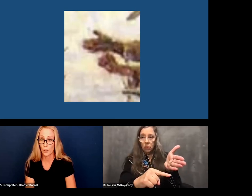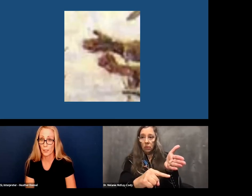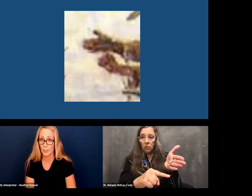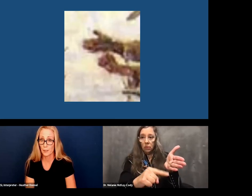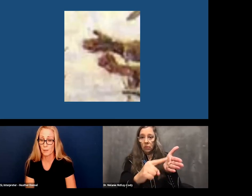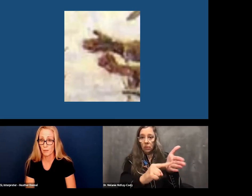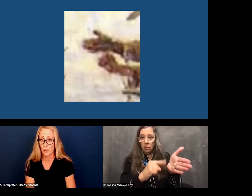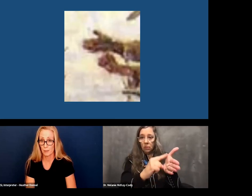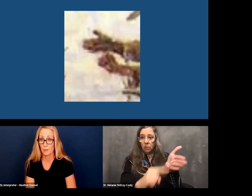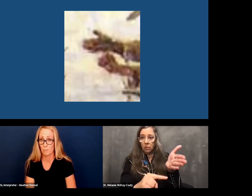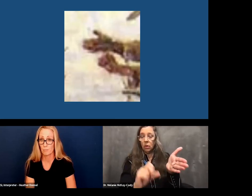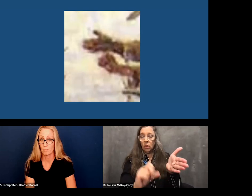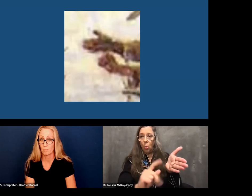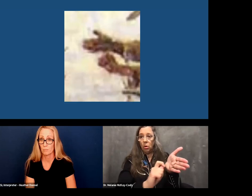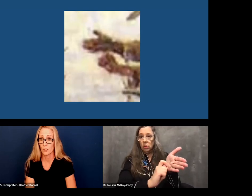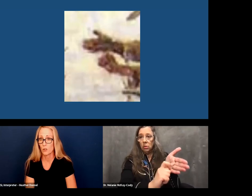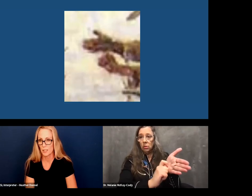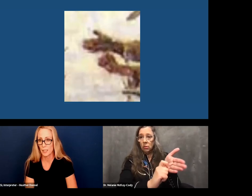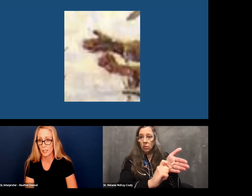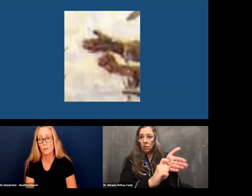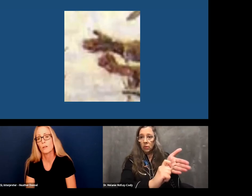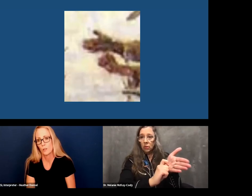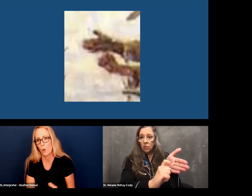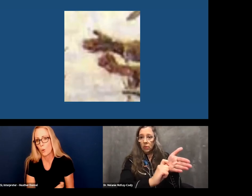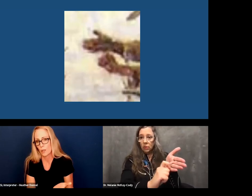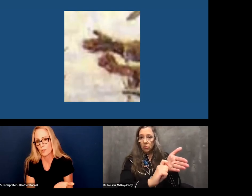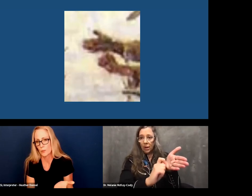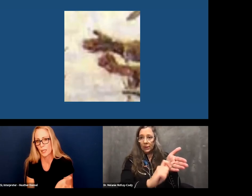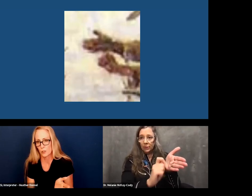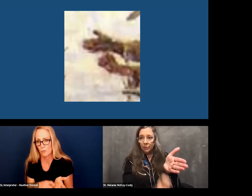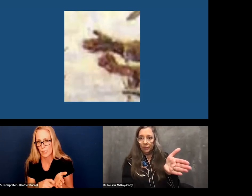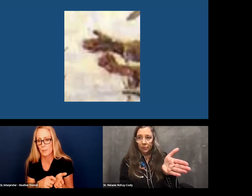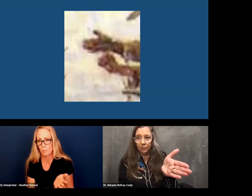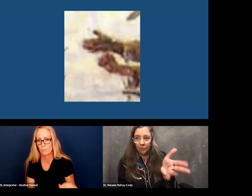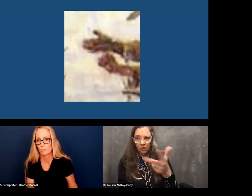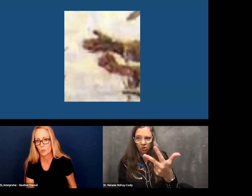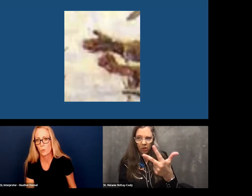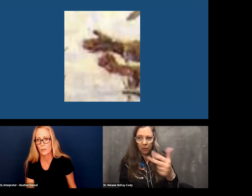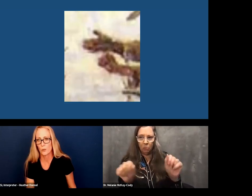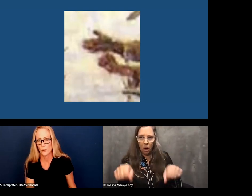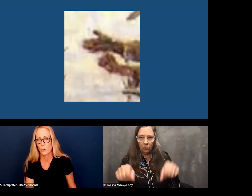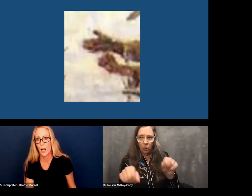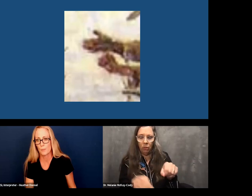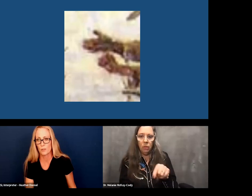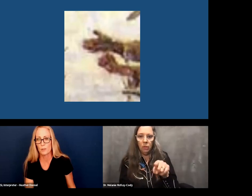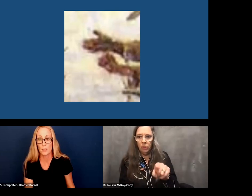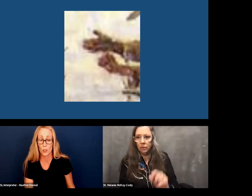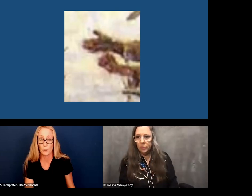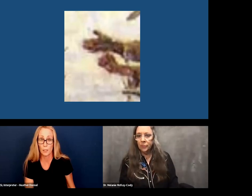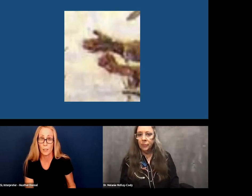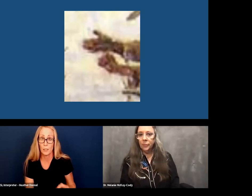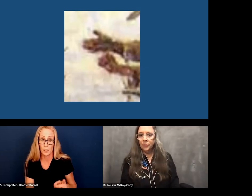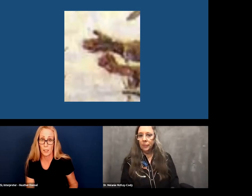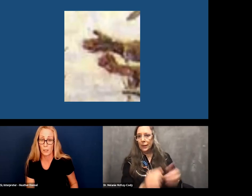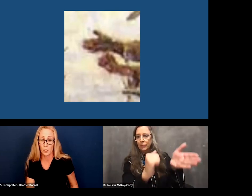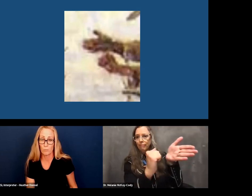Or it is this, the cross in the hand, or they're signing to right. So one of those three options that